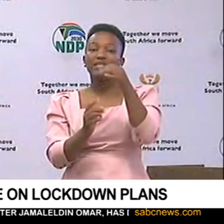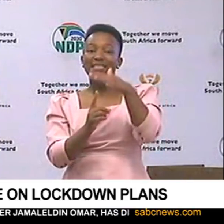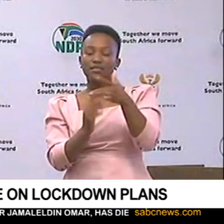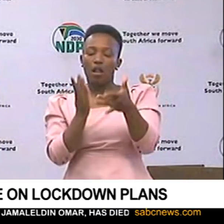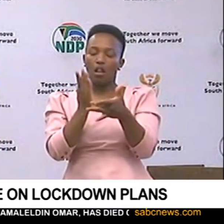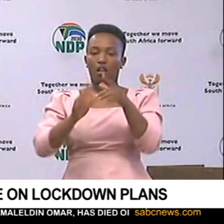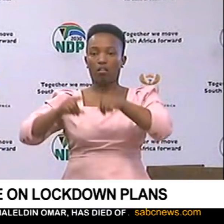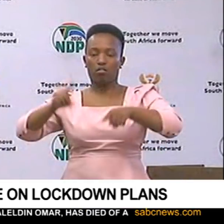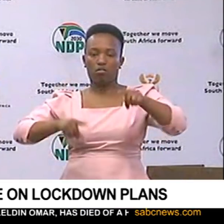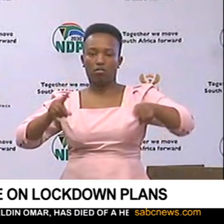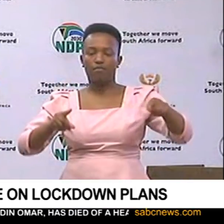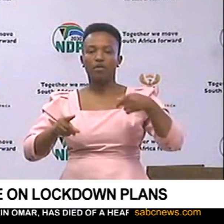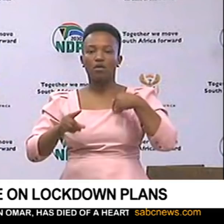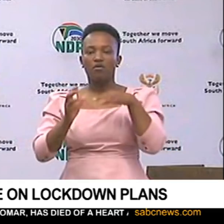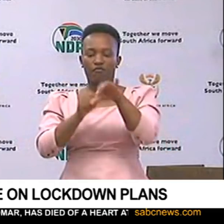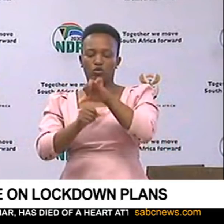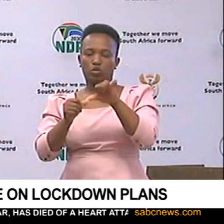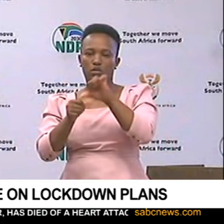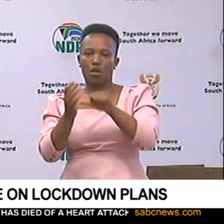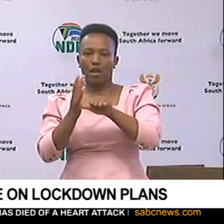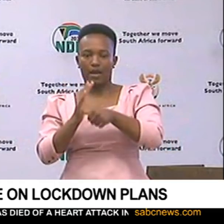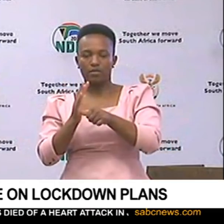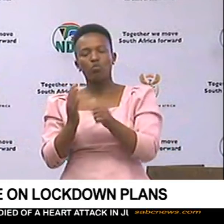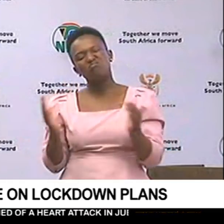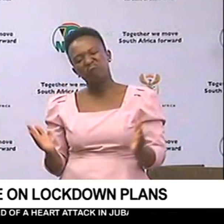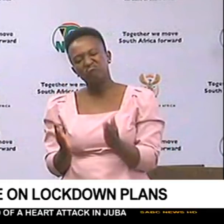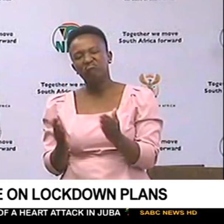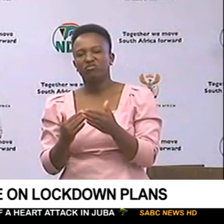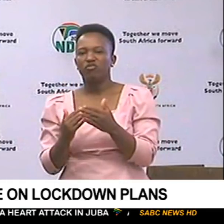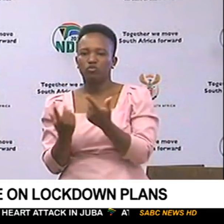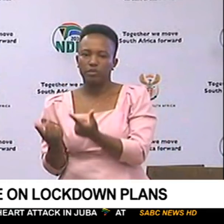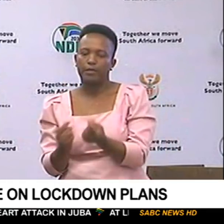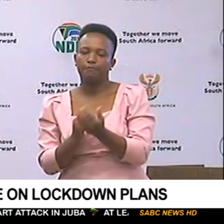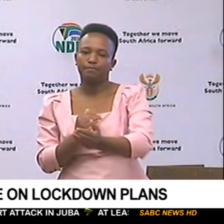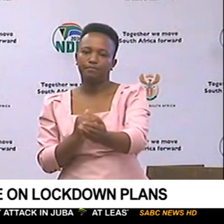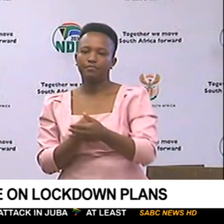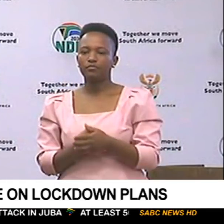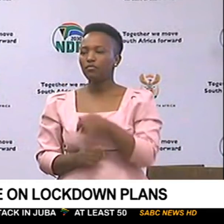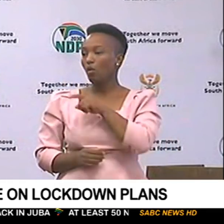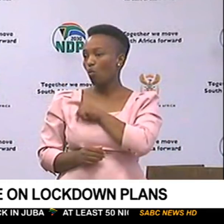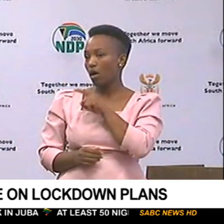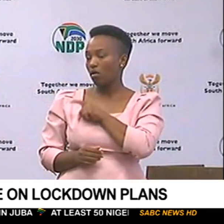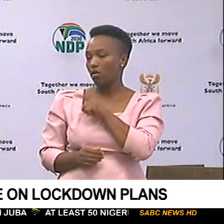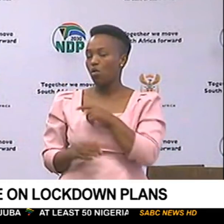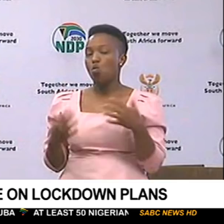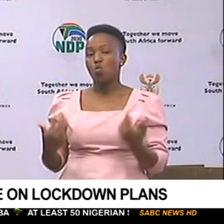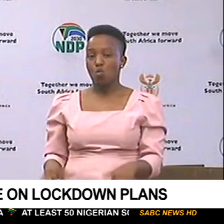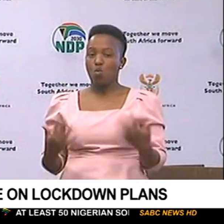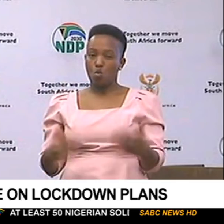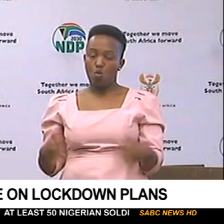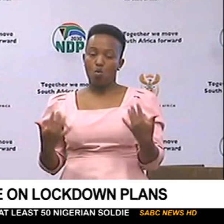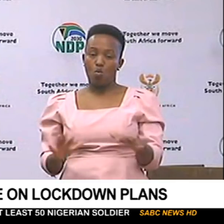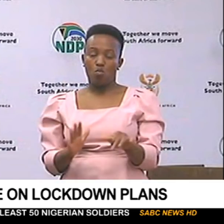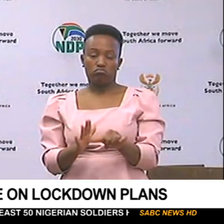services in the disbursement of social grants is encouraged. Because it is a very critical time,